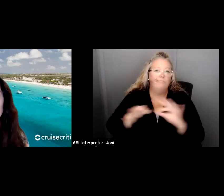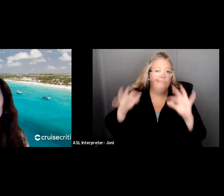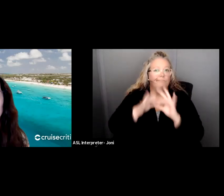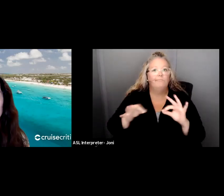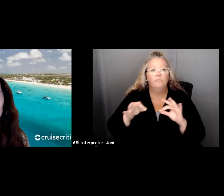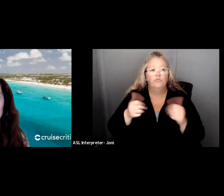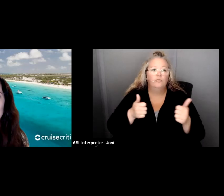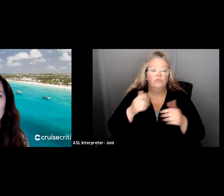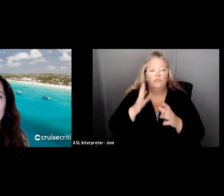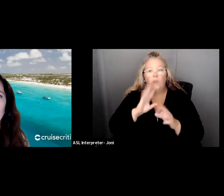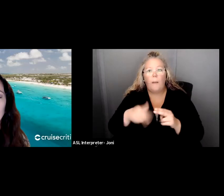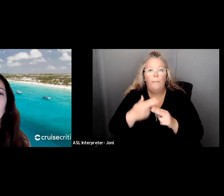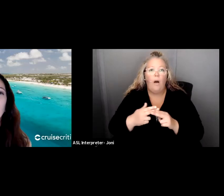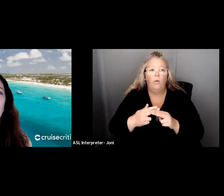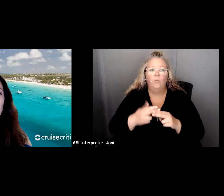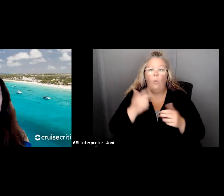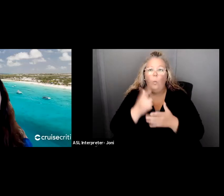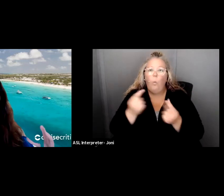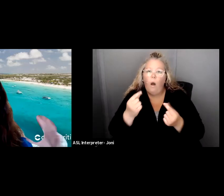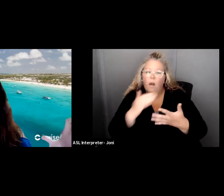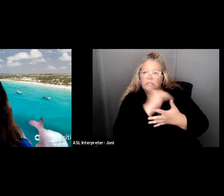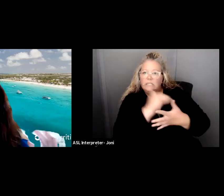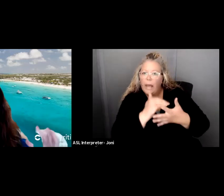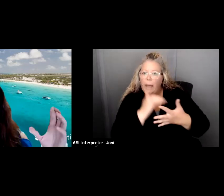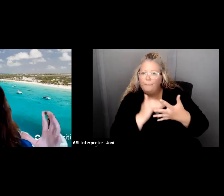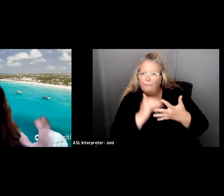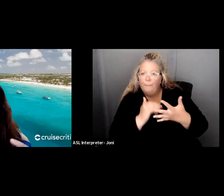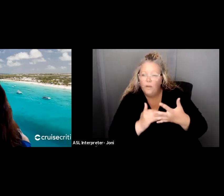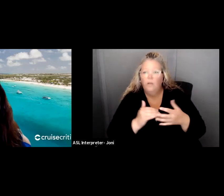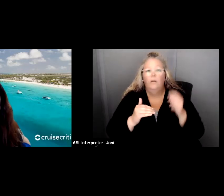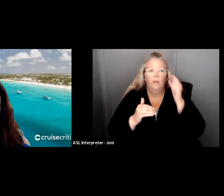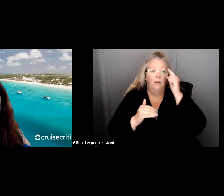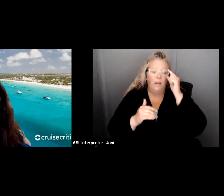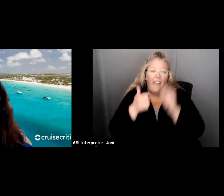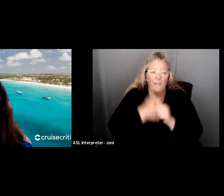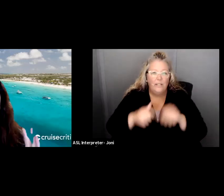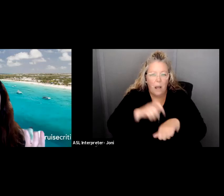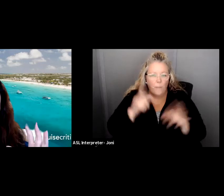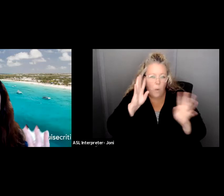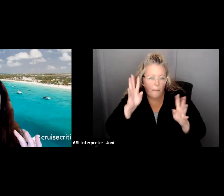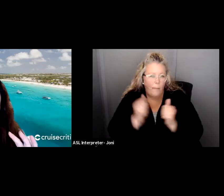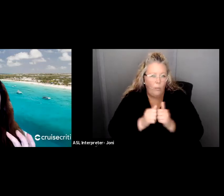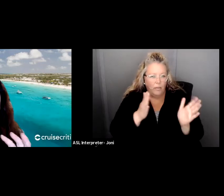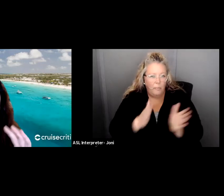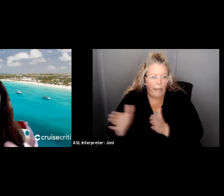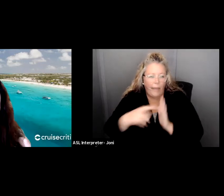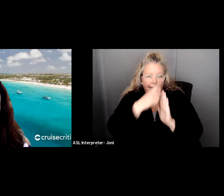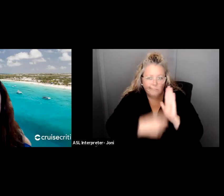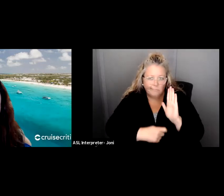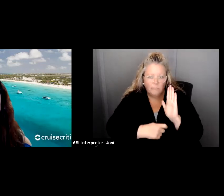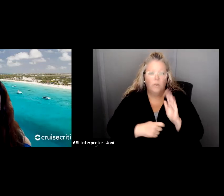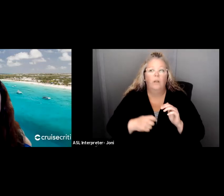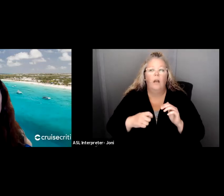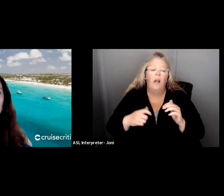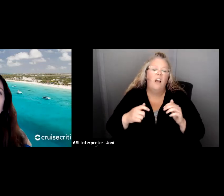strategic planners will go through. Every strategic planner has a different style, but this will help you to